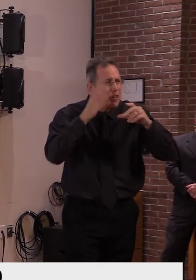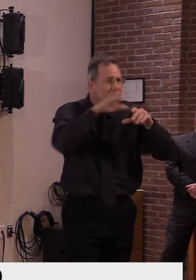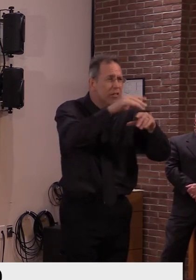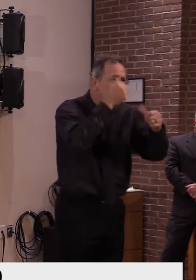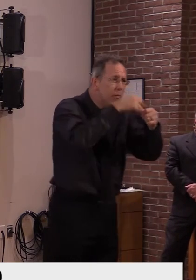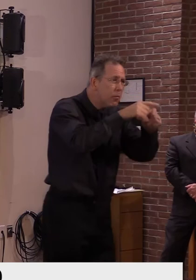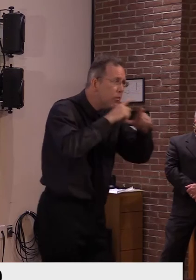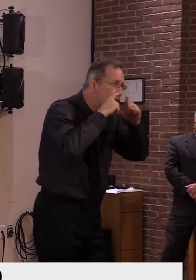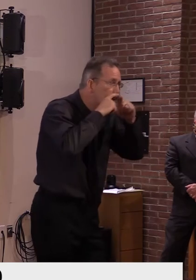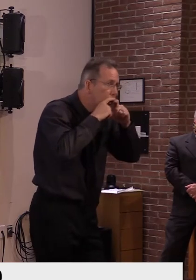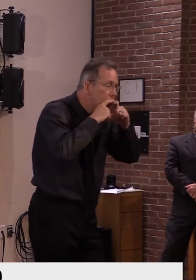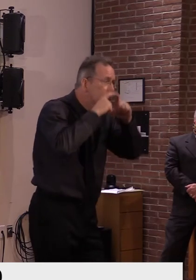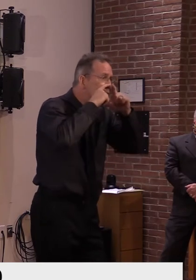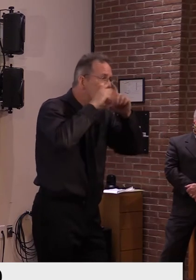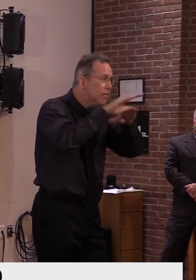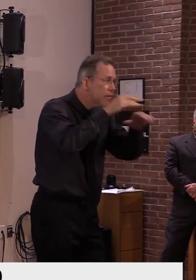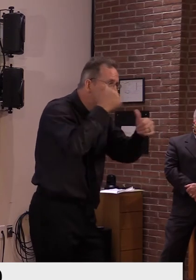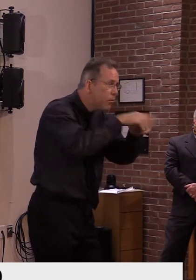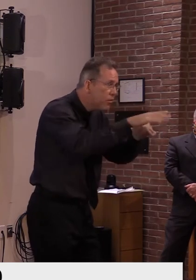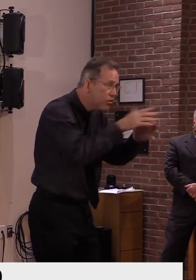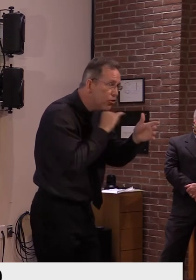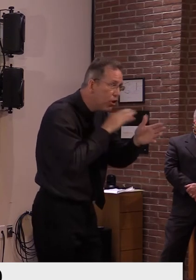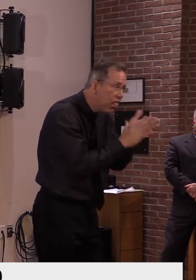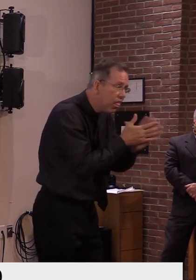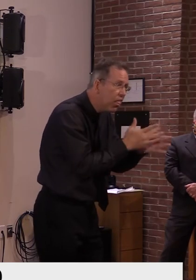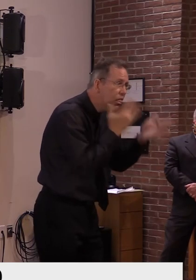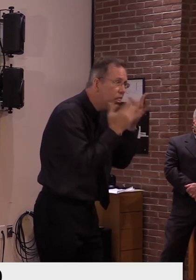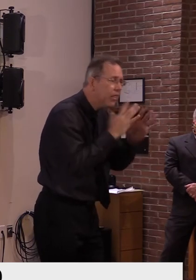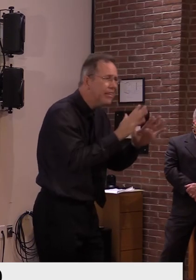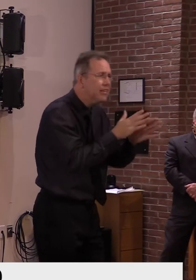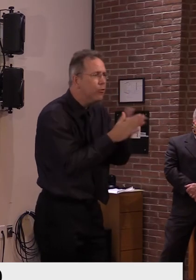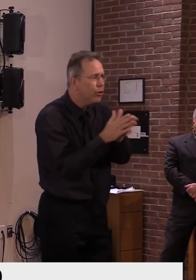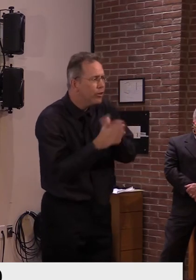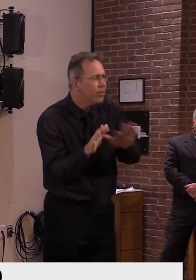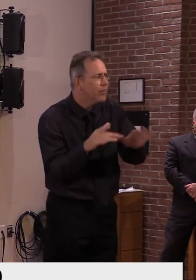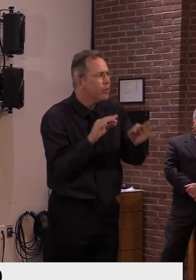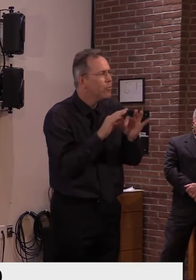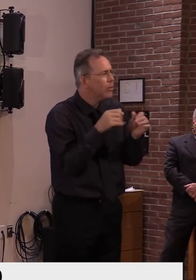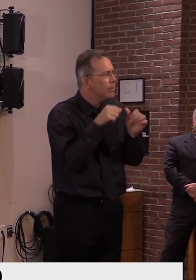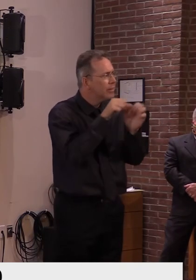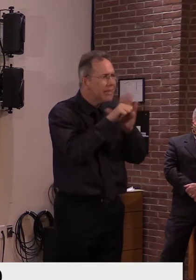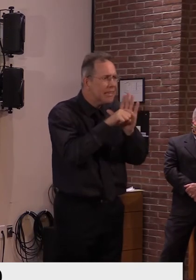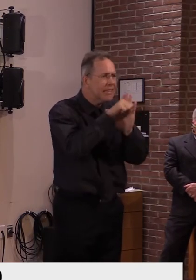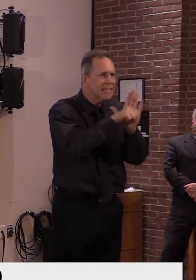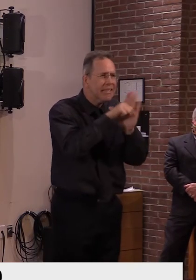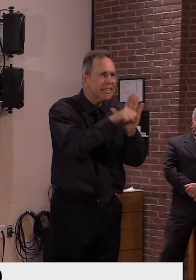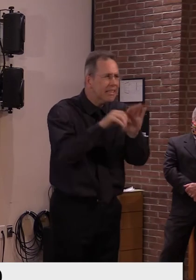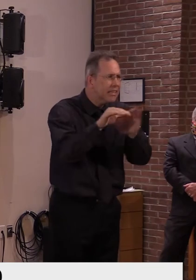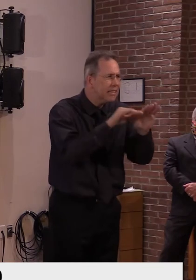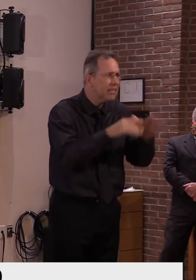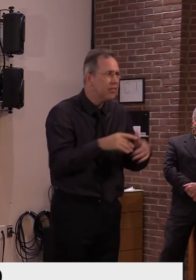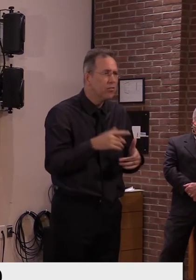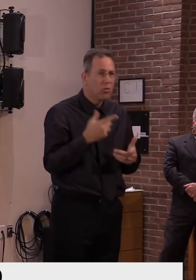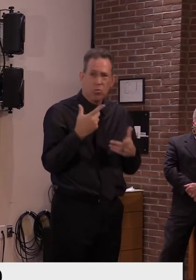then researching that to make sure that there's compliance. Mr. Peechuk might have something to add to this.